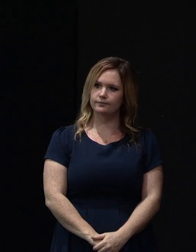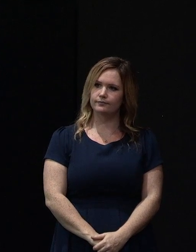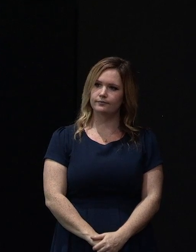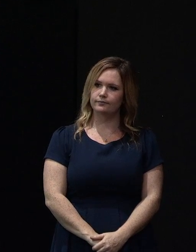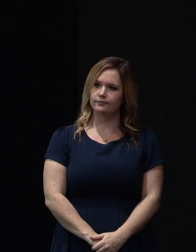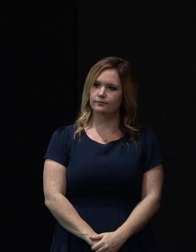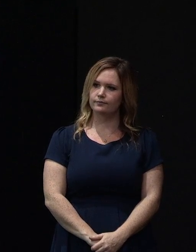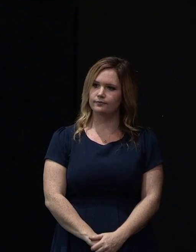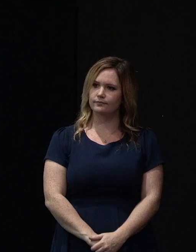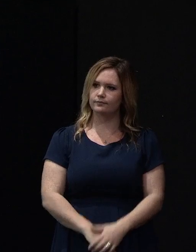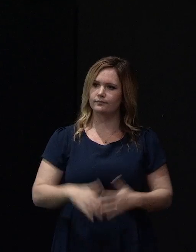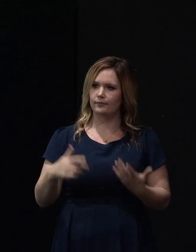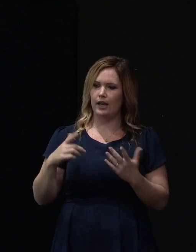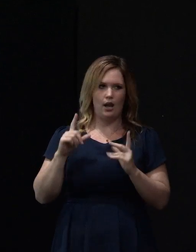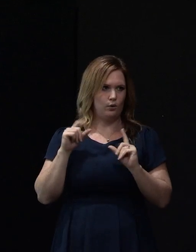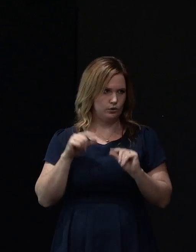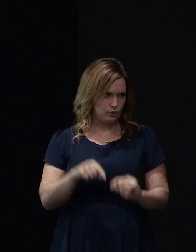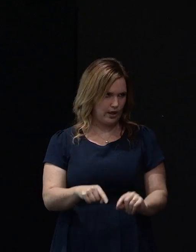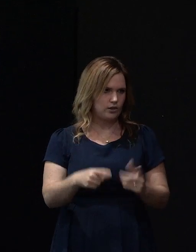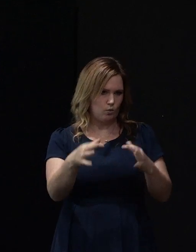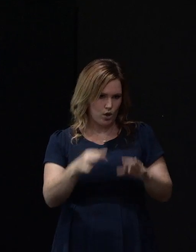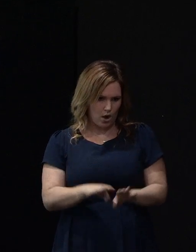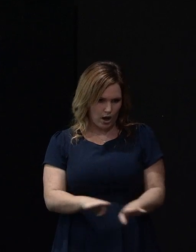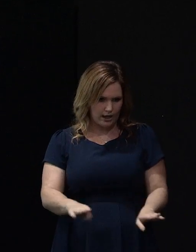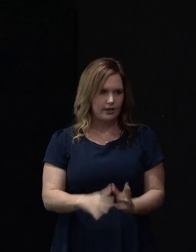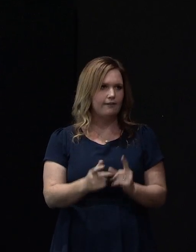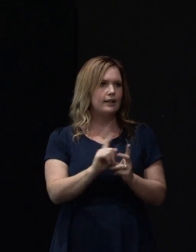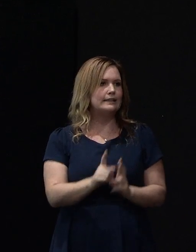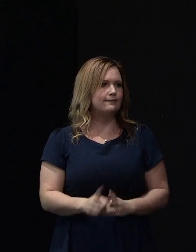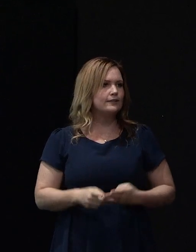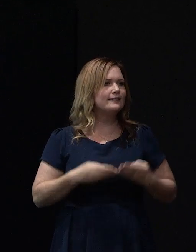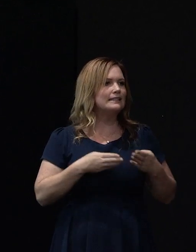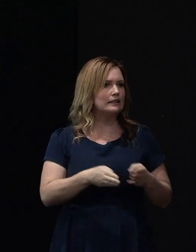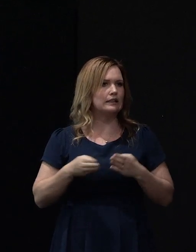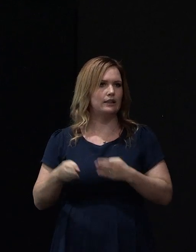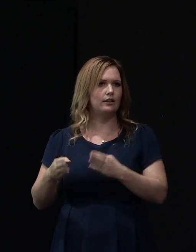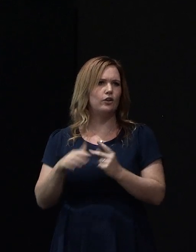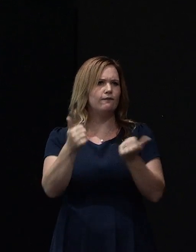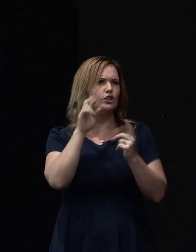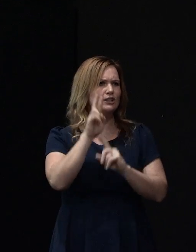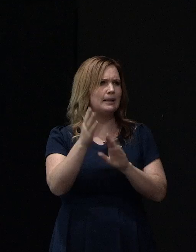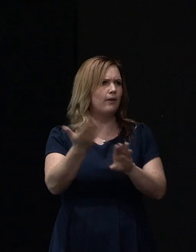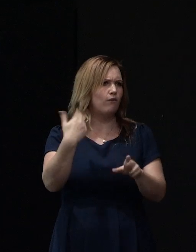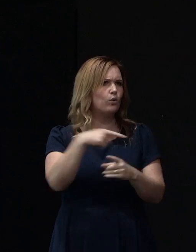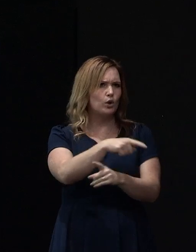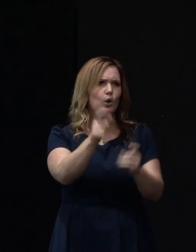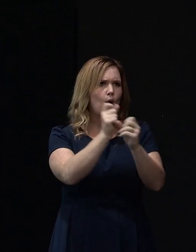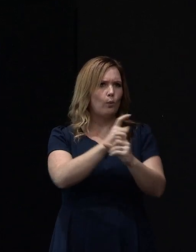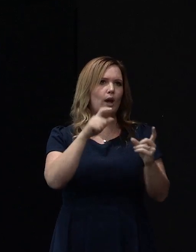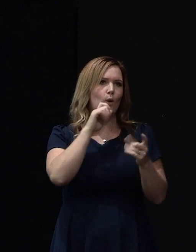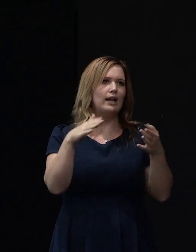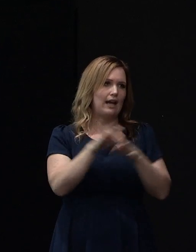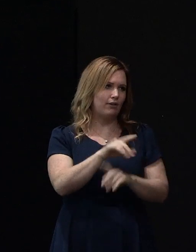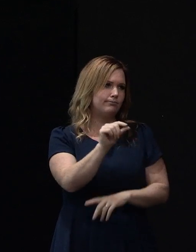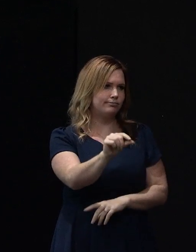So, how do we do that? We've got a few techniques at hand that we can use. You've probably seen most of this already and aware of it. I'll just go over it